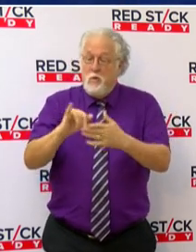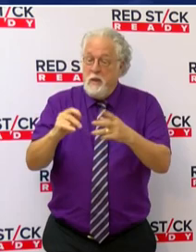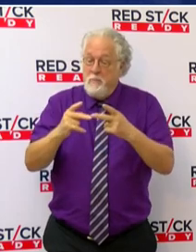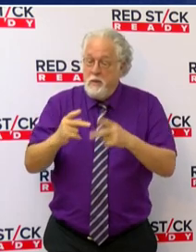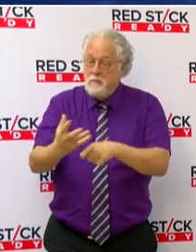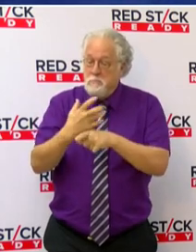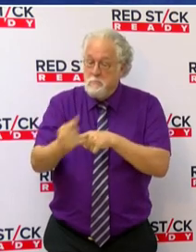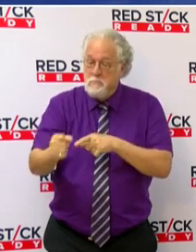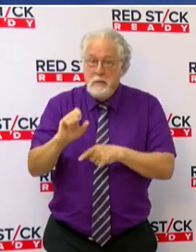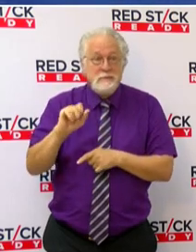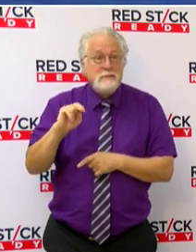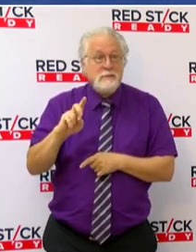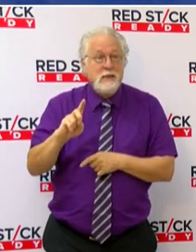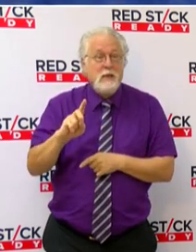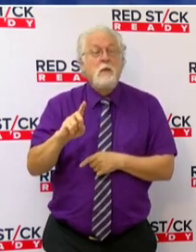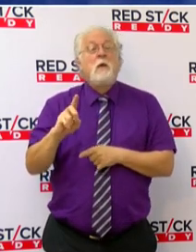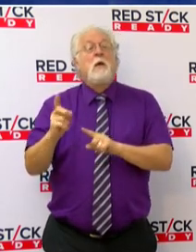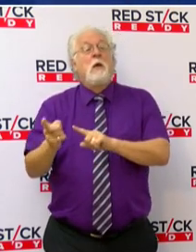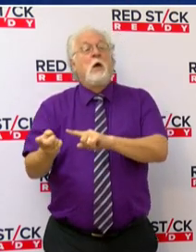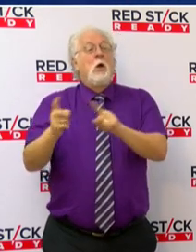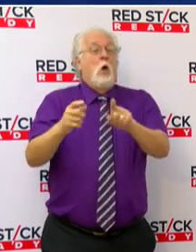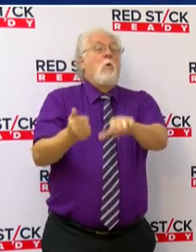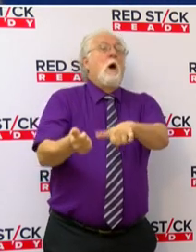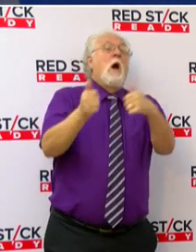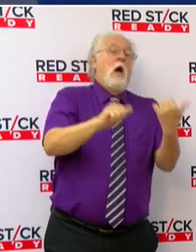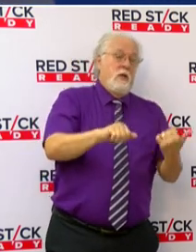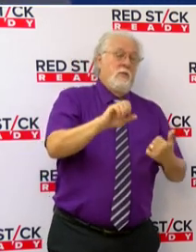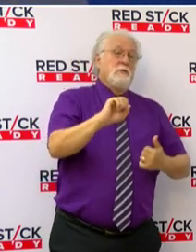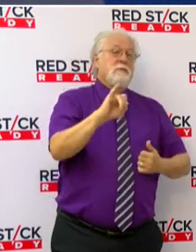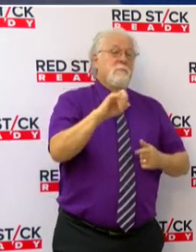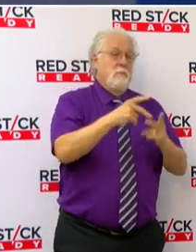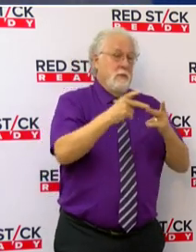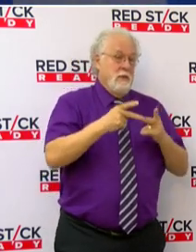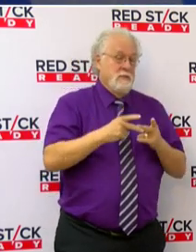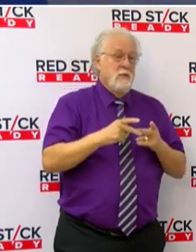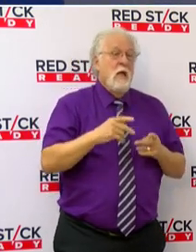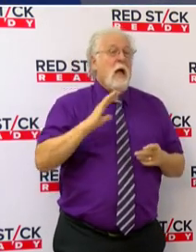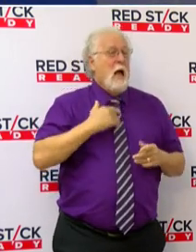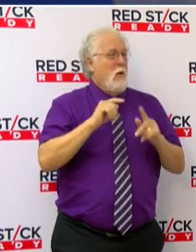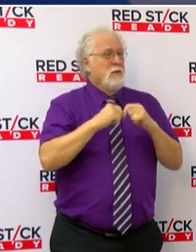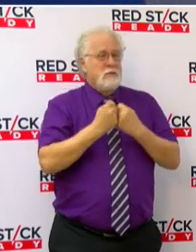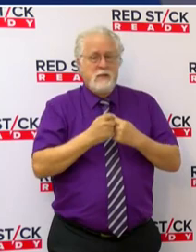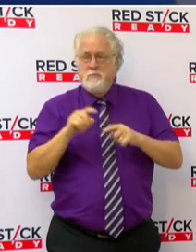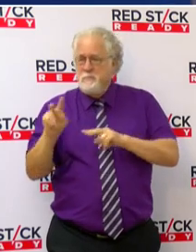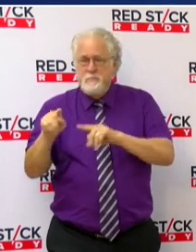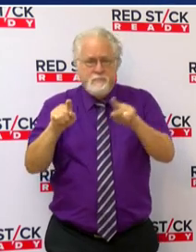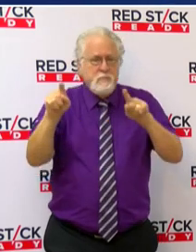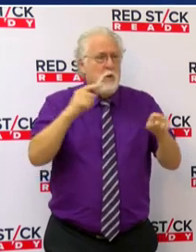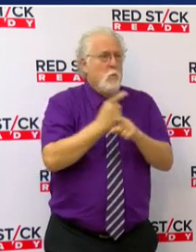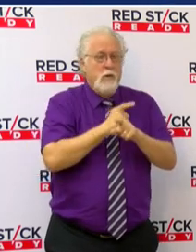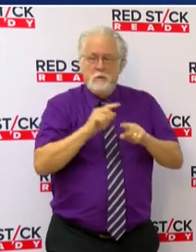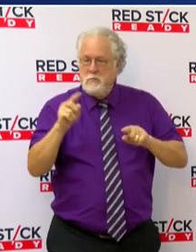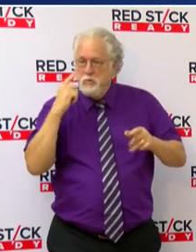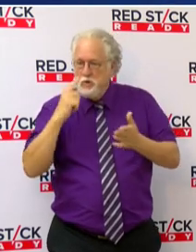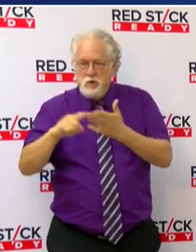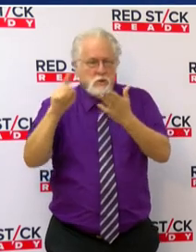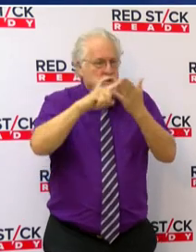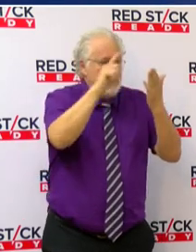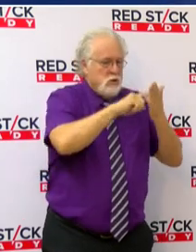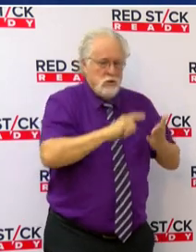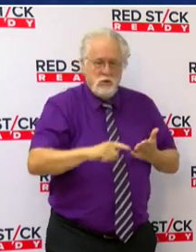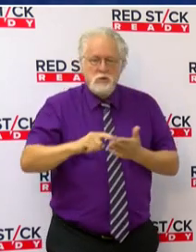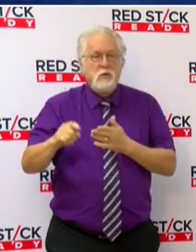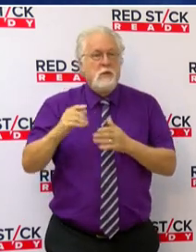and they are out of sand, please visit one of our other sites. As I said, our teams are going out on a regular basis monitoring